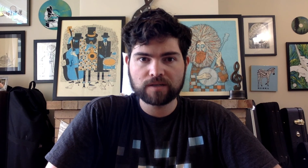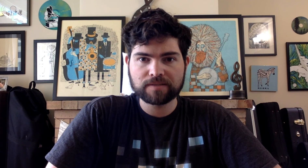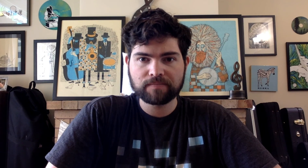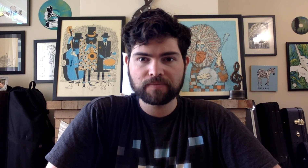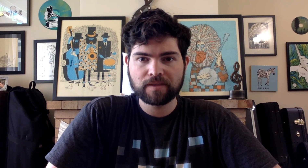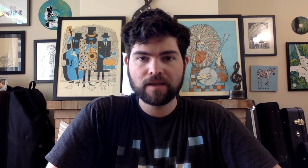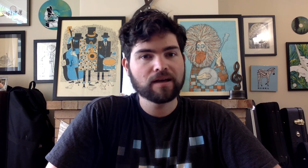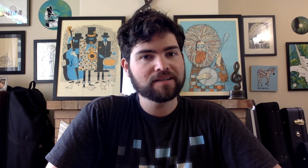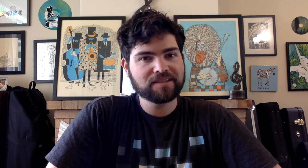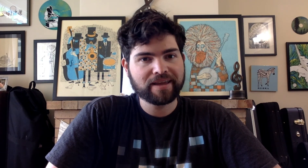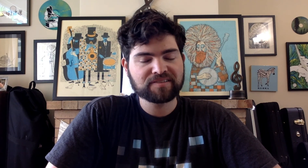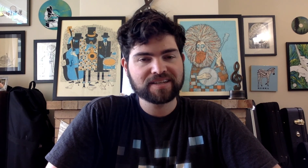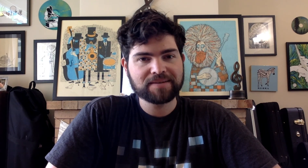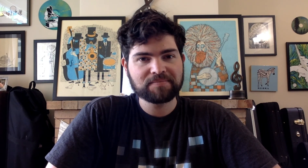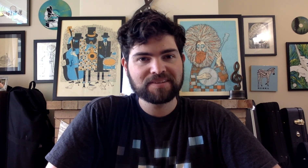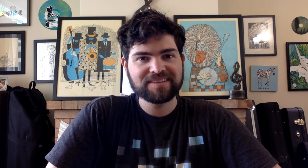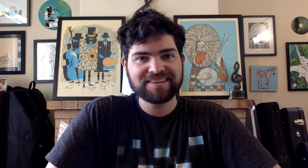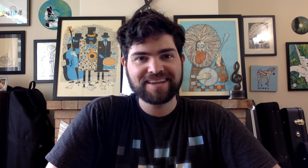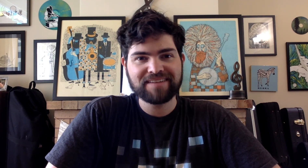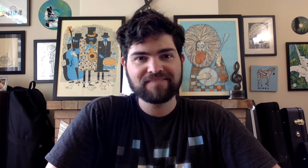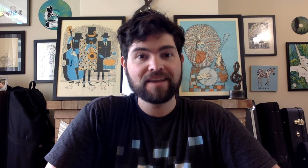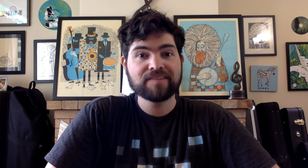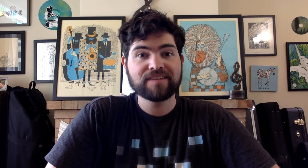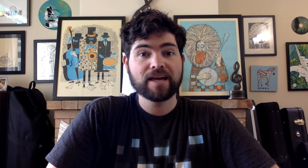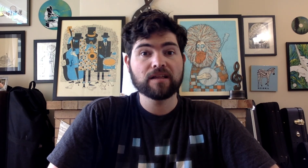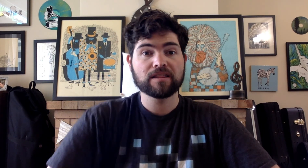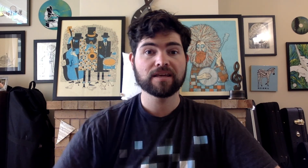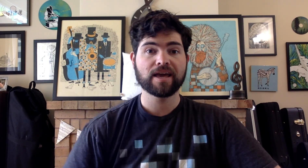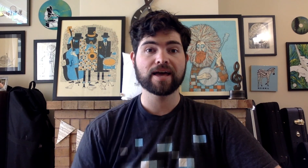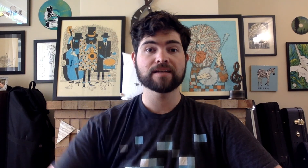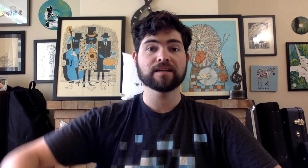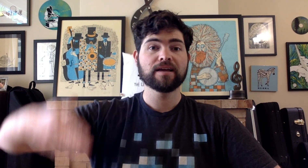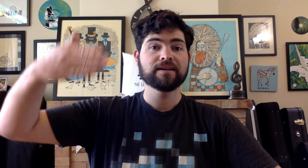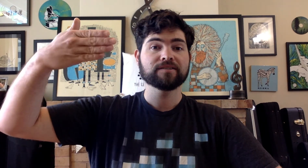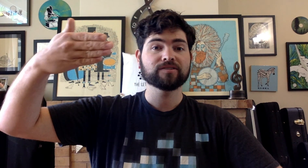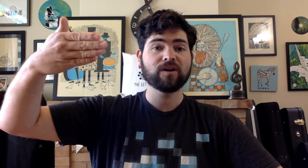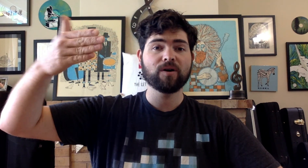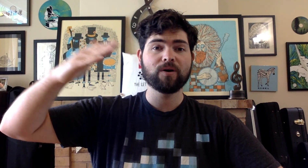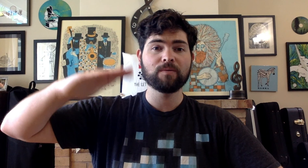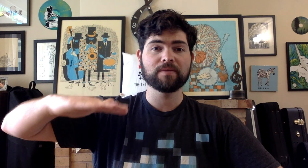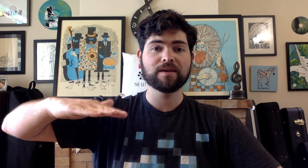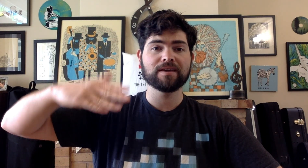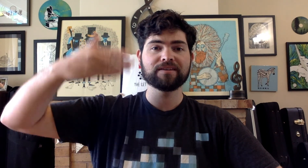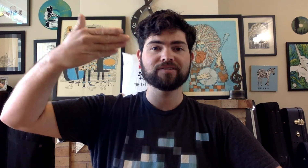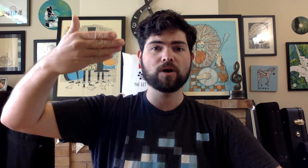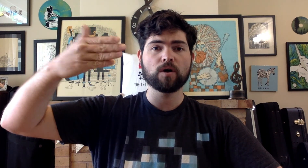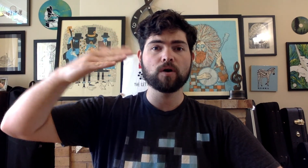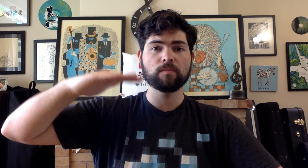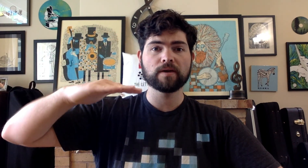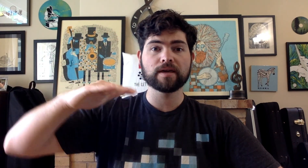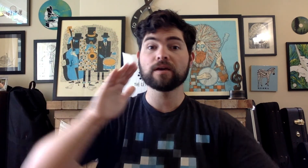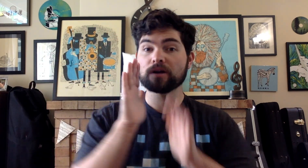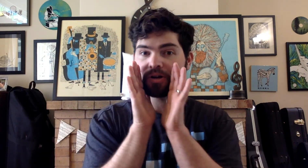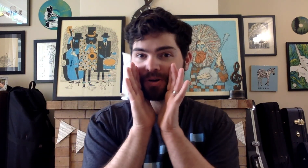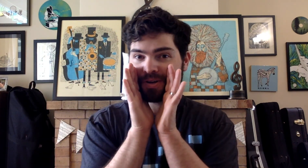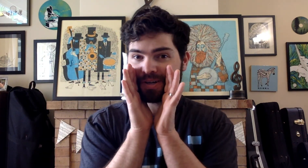until next time stay safe stay healthy and sol mi sol mi goodbye